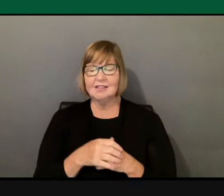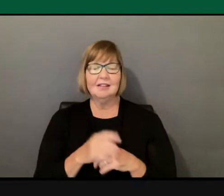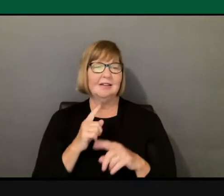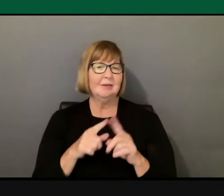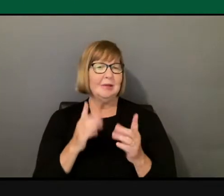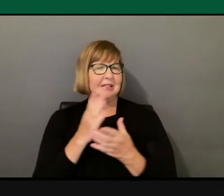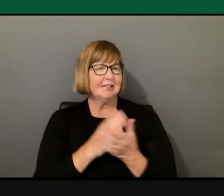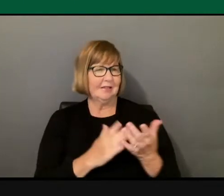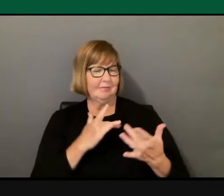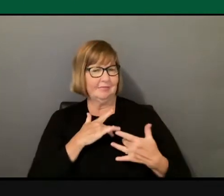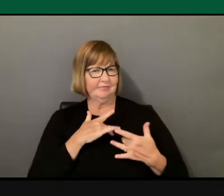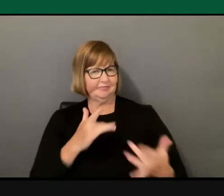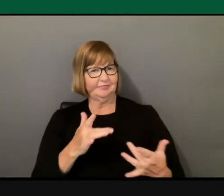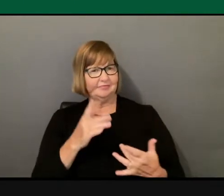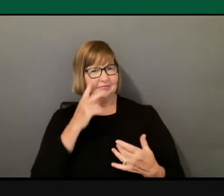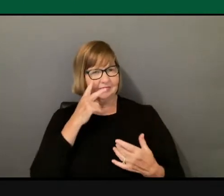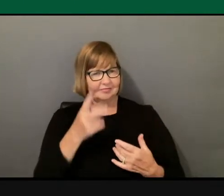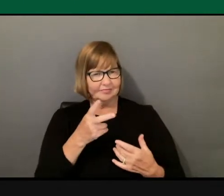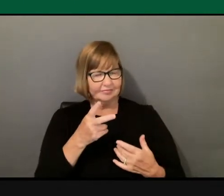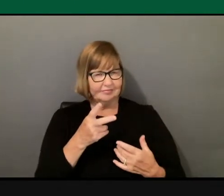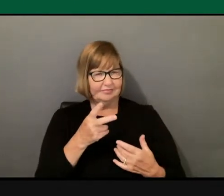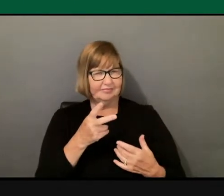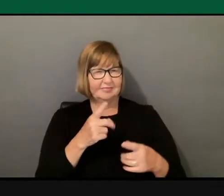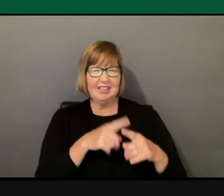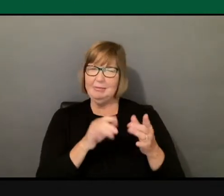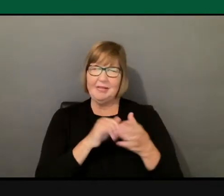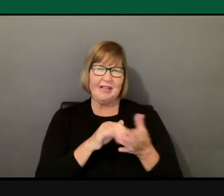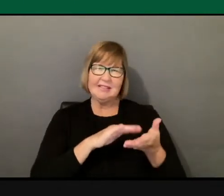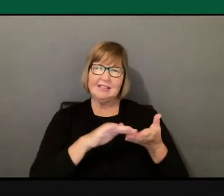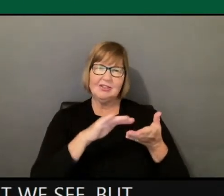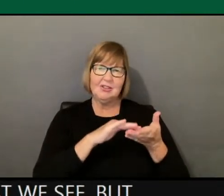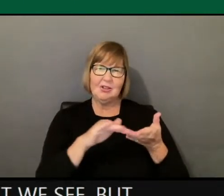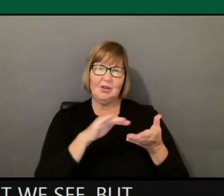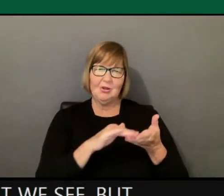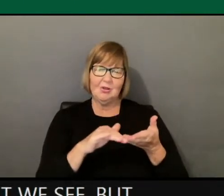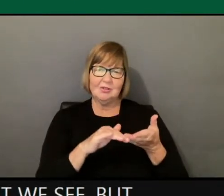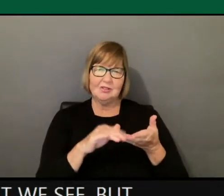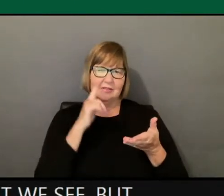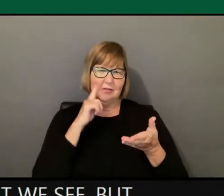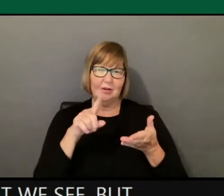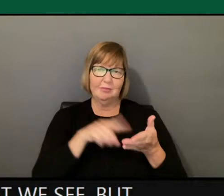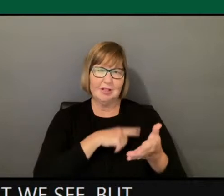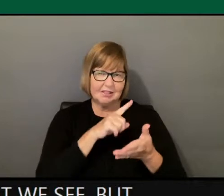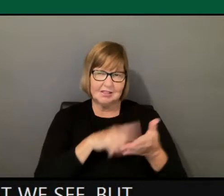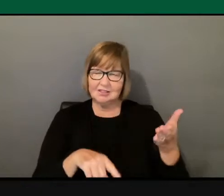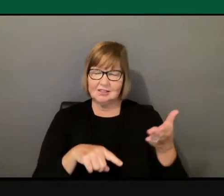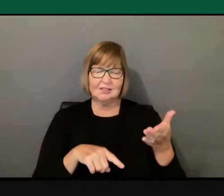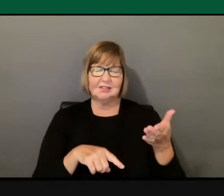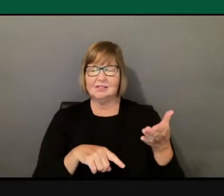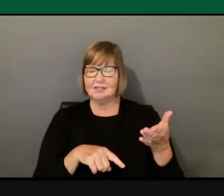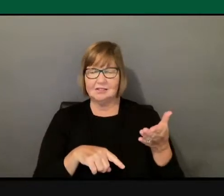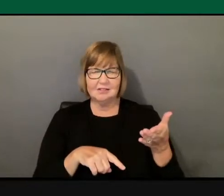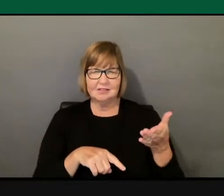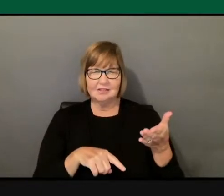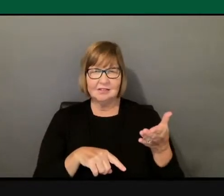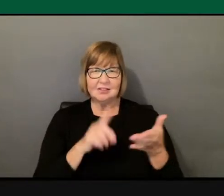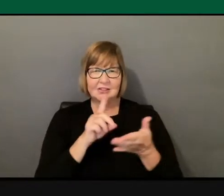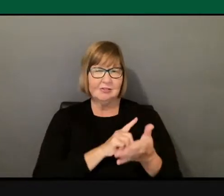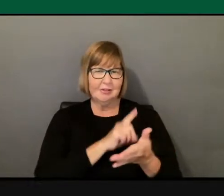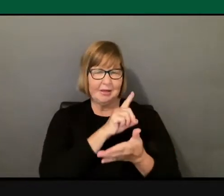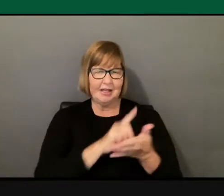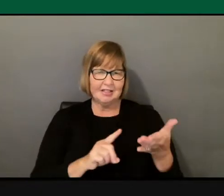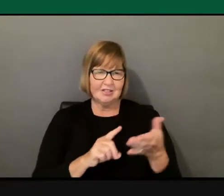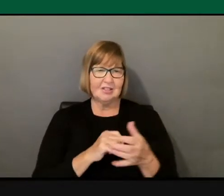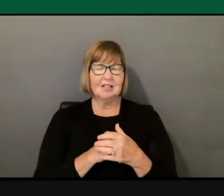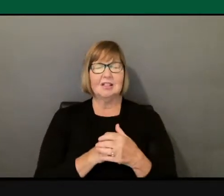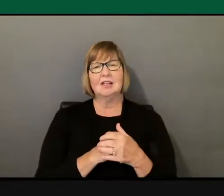see, but that's also an excuse for prejudice, for discrimination, because we also